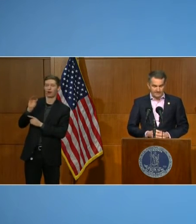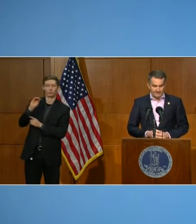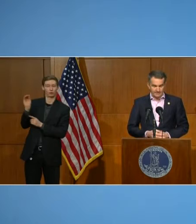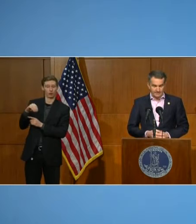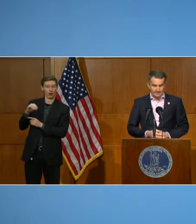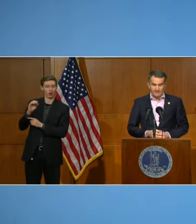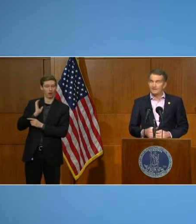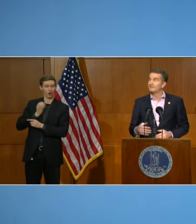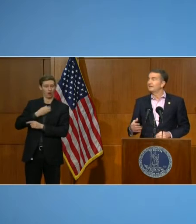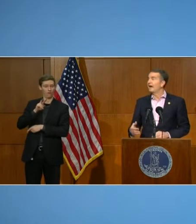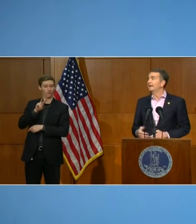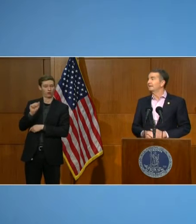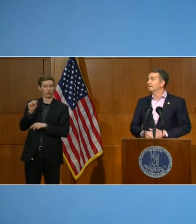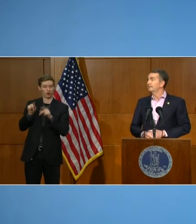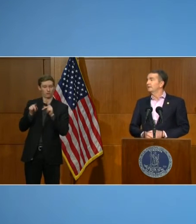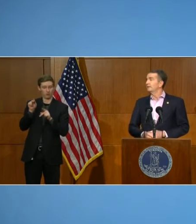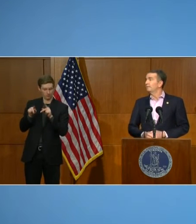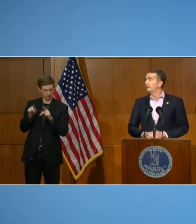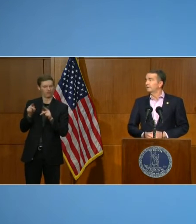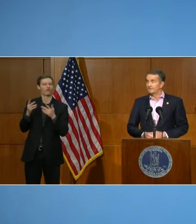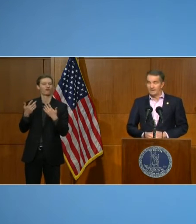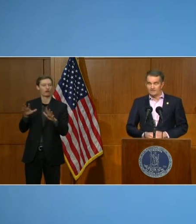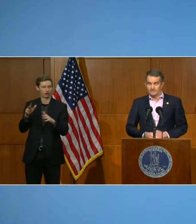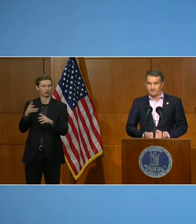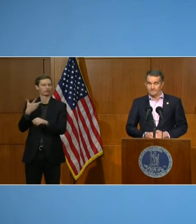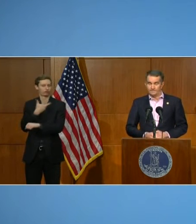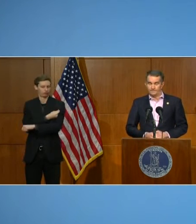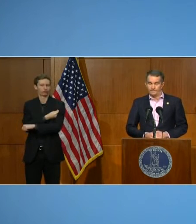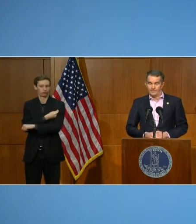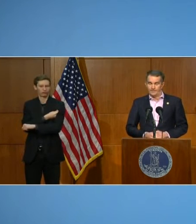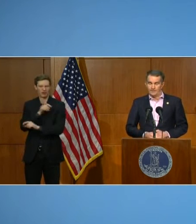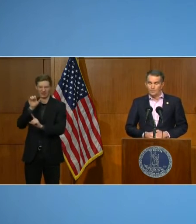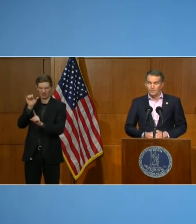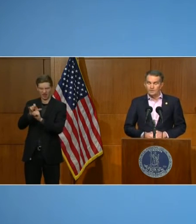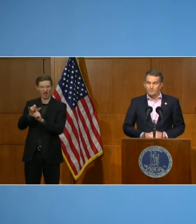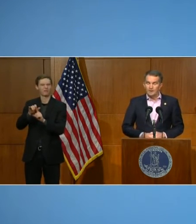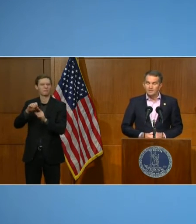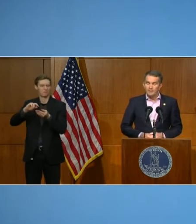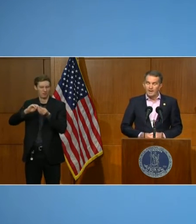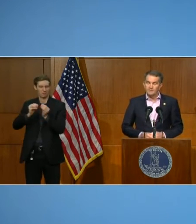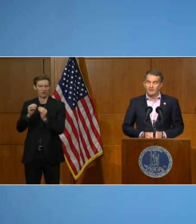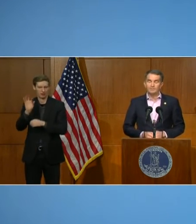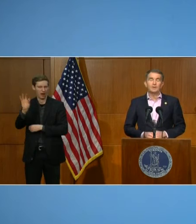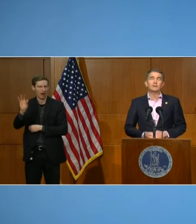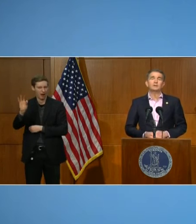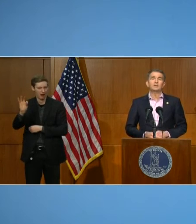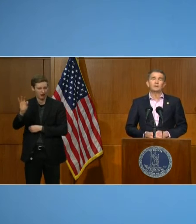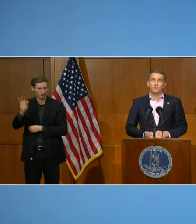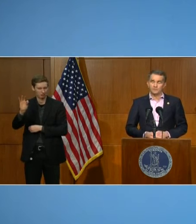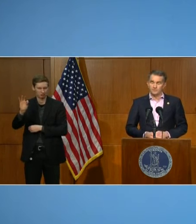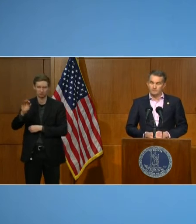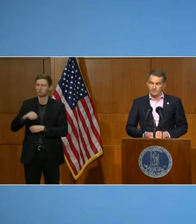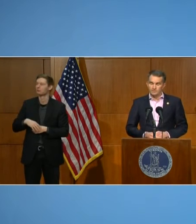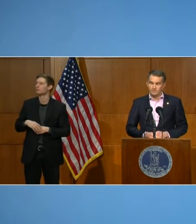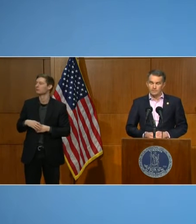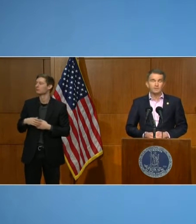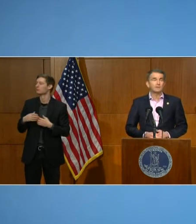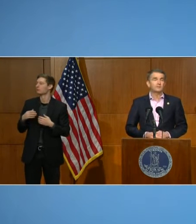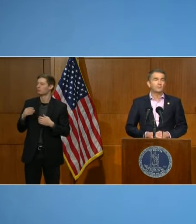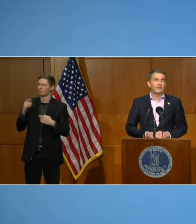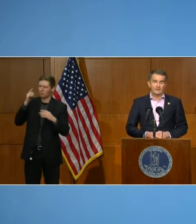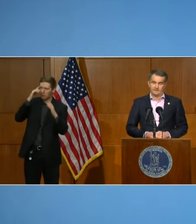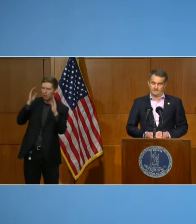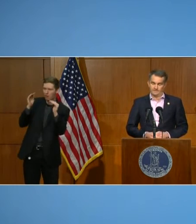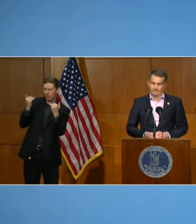vaccine. That's ninth among states. We expect to pass a million doses administered